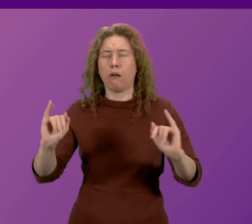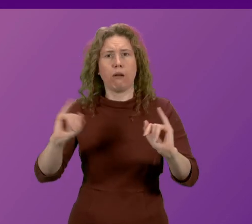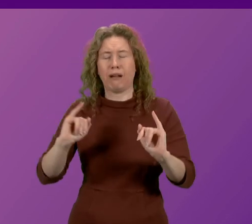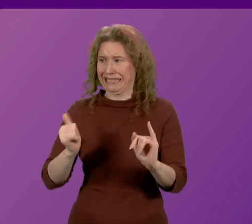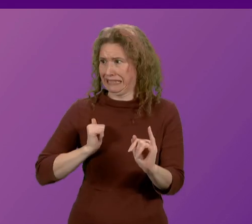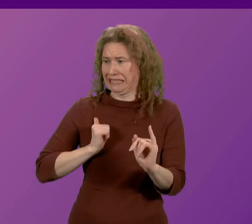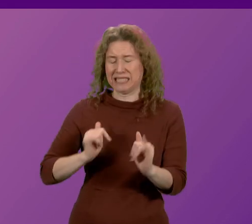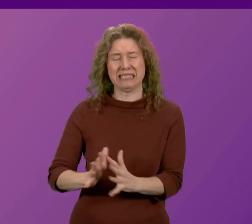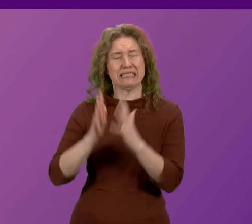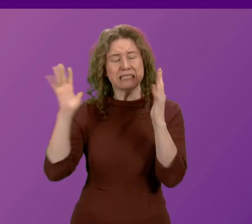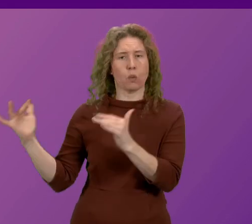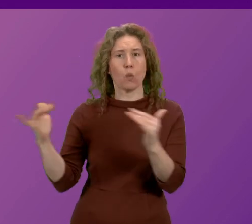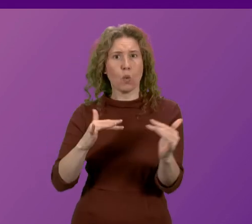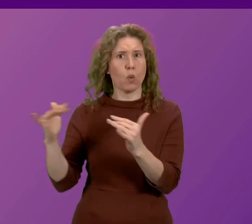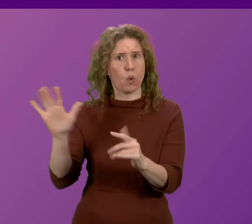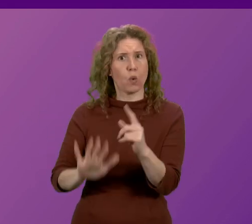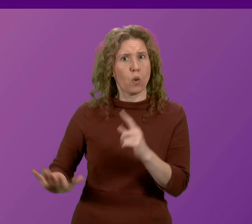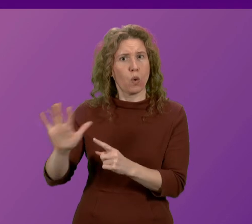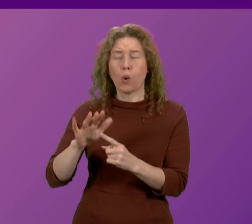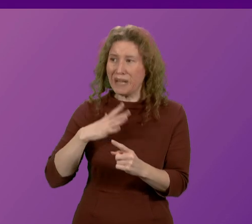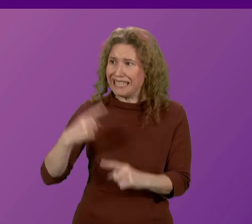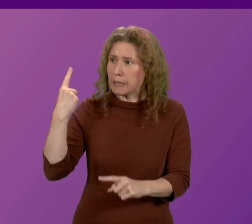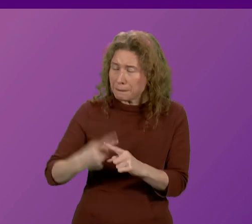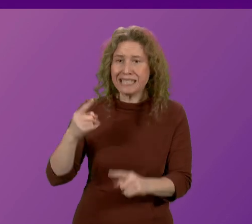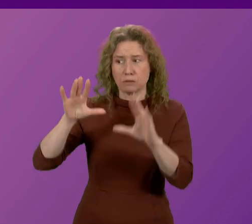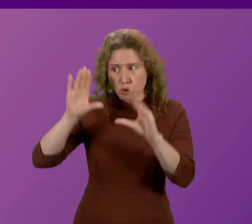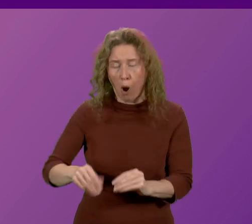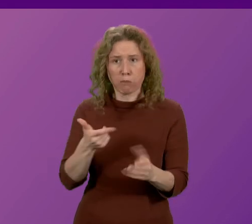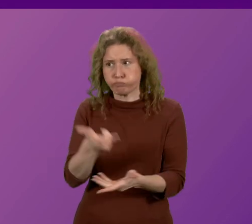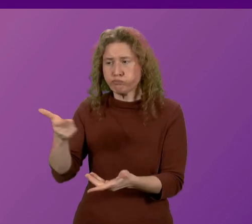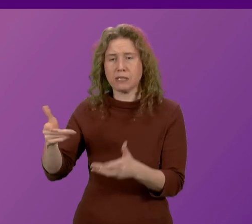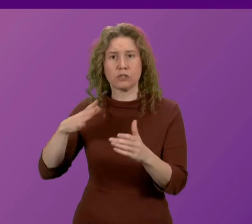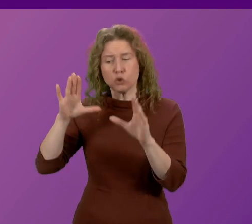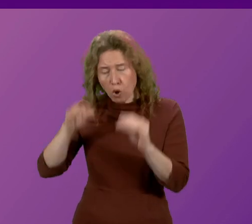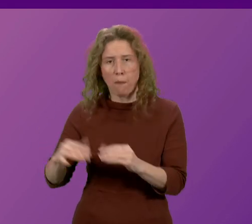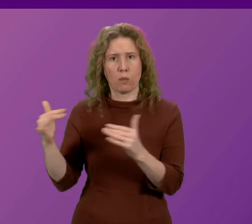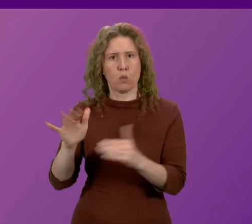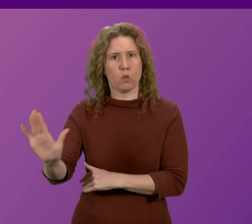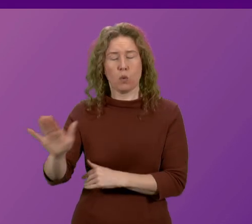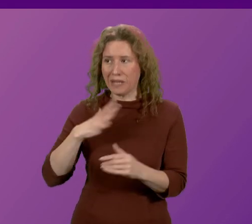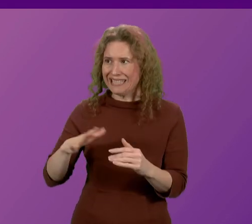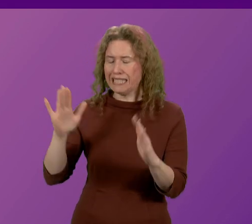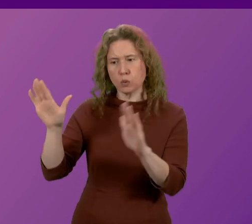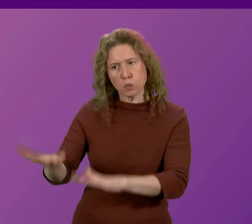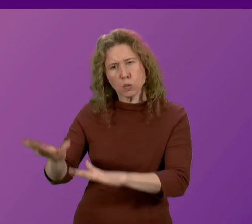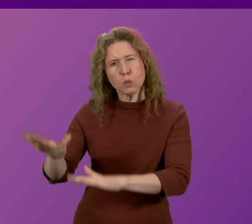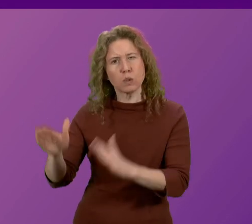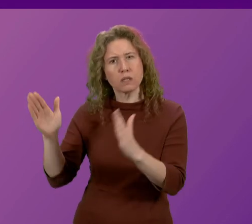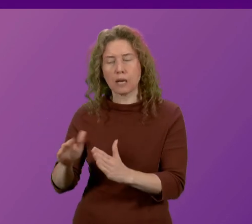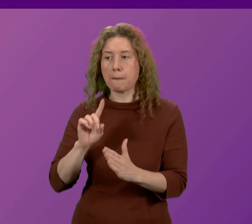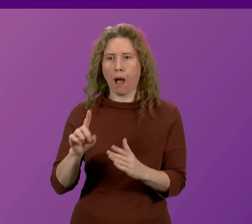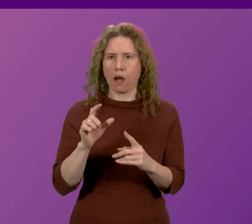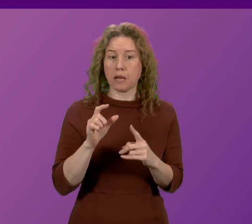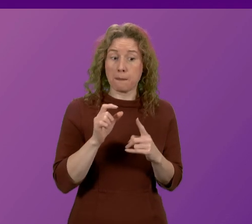full-scale regional war. We need immediate ceasefire in Gaza and de-escalation in the wider region. But the Prime